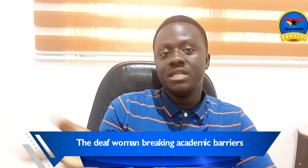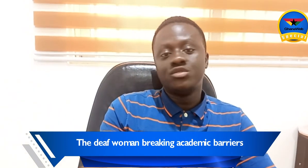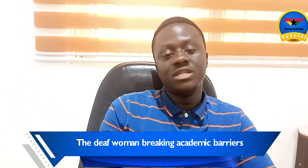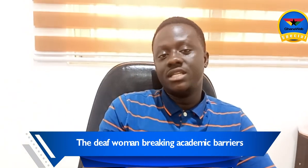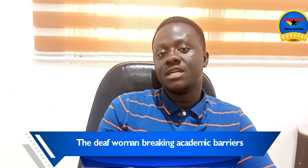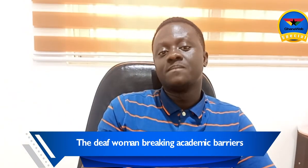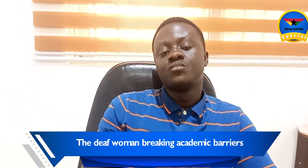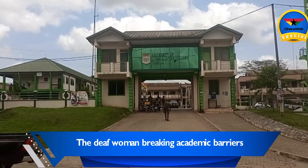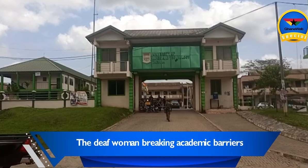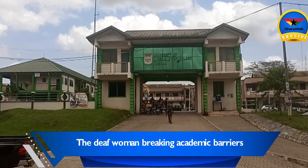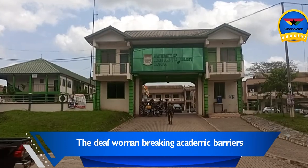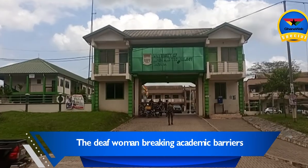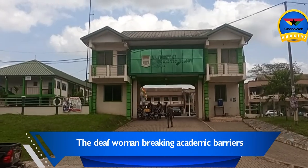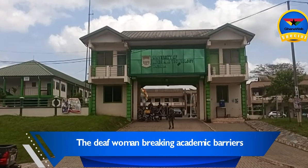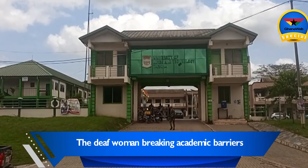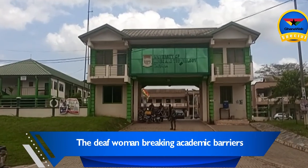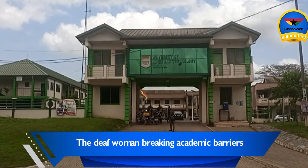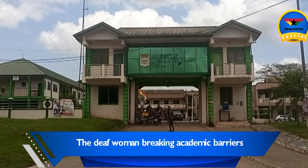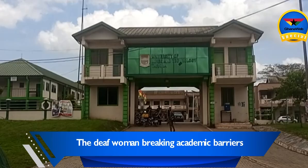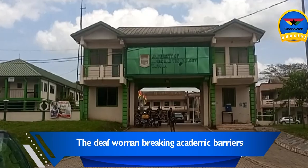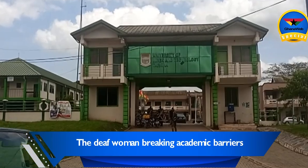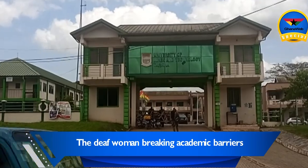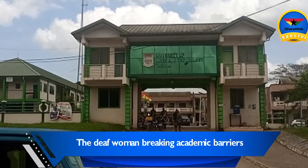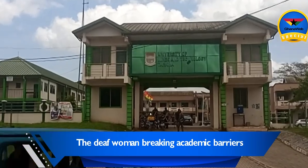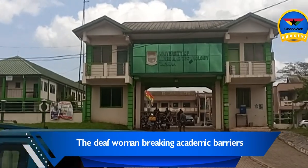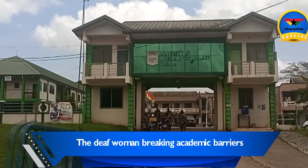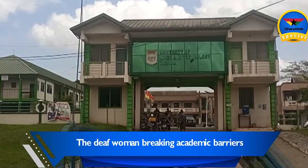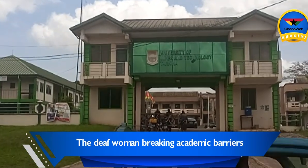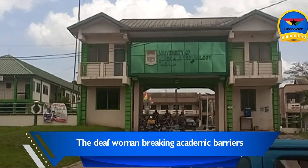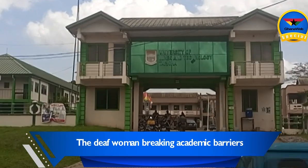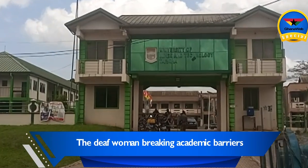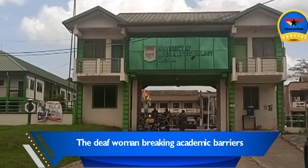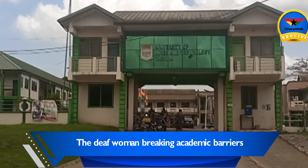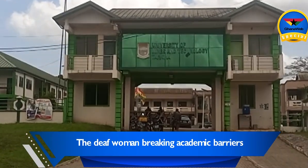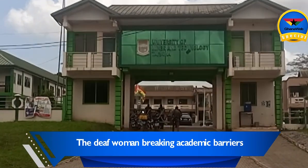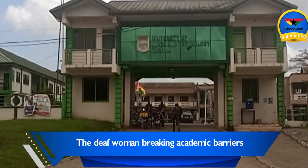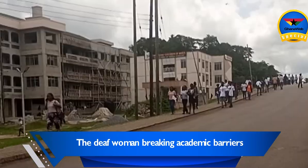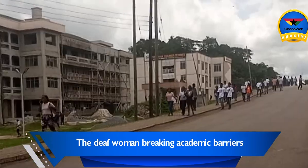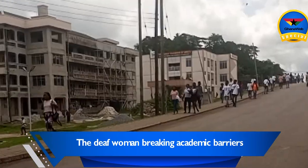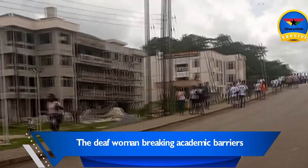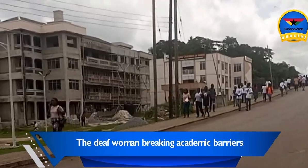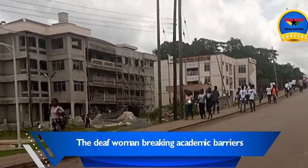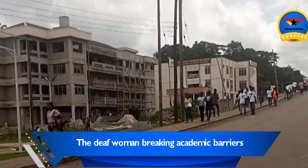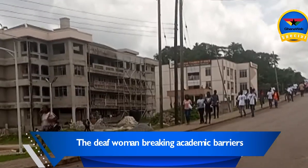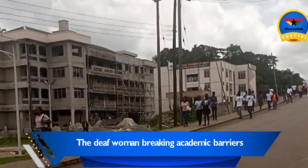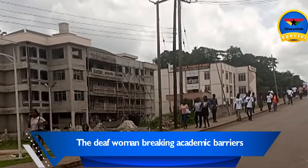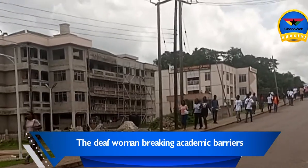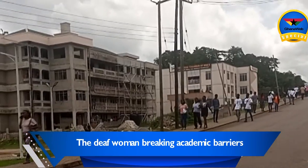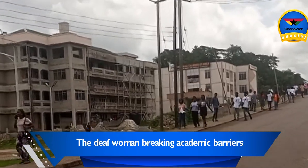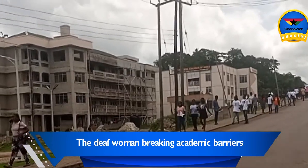meaning to Lydia. While commending UMAT for accepting Lydia, Mr. Beidou called on the Ministry of Education and other